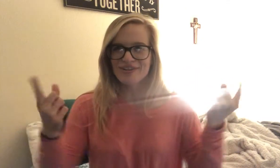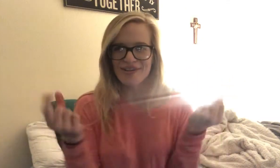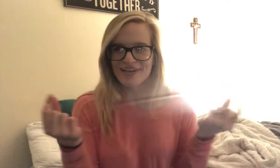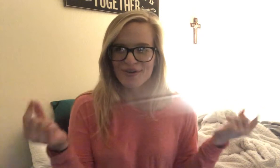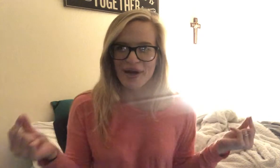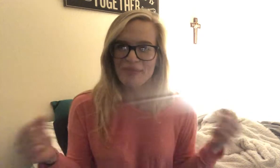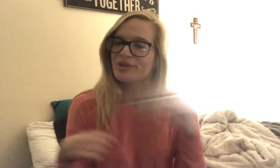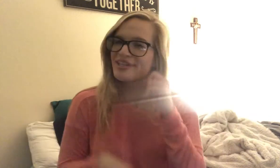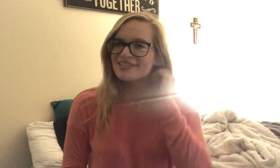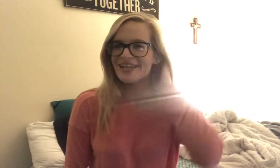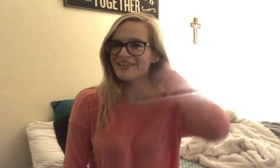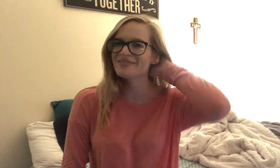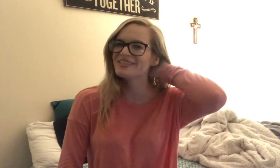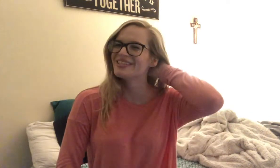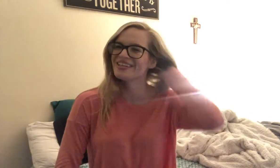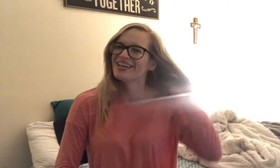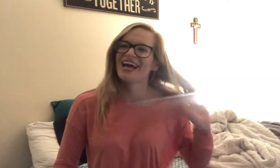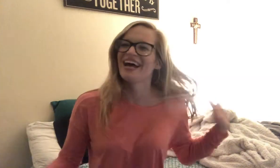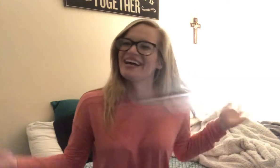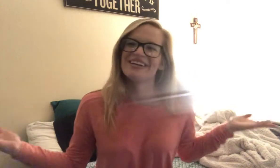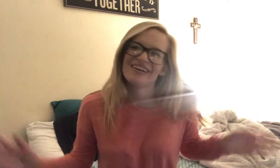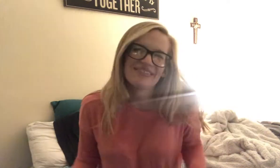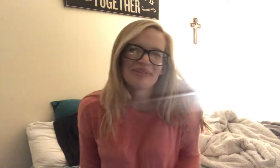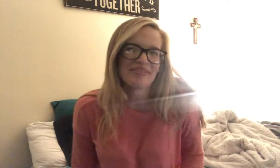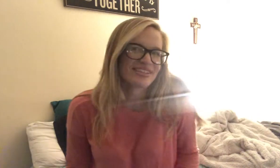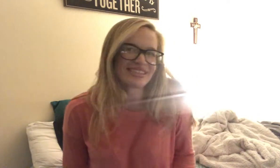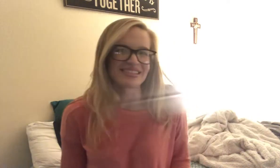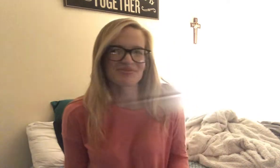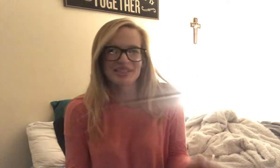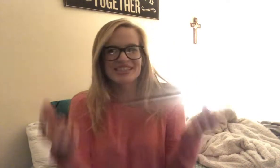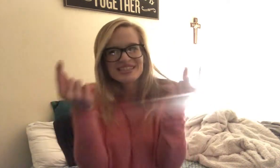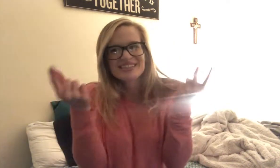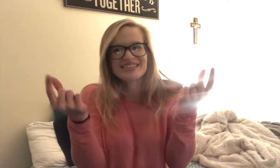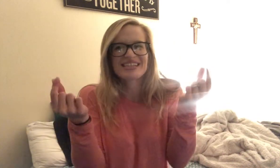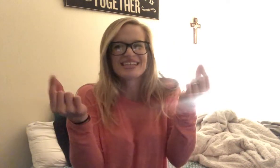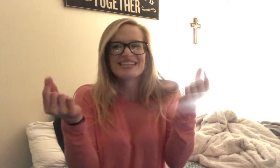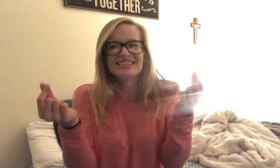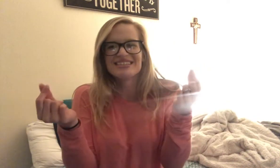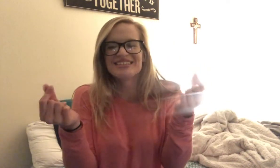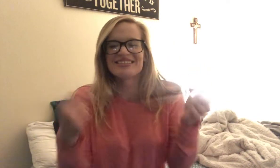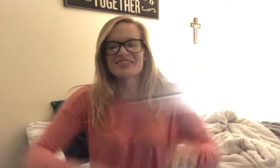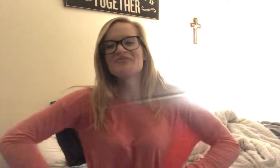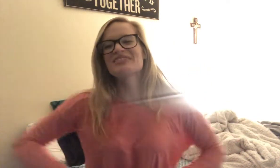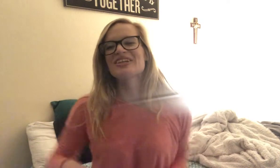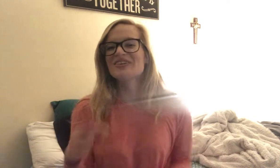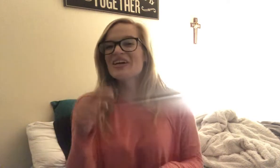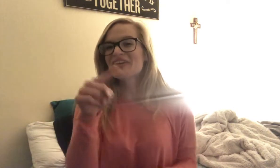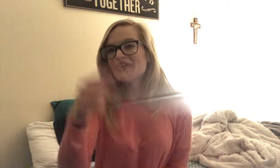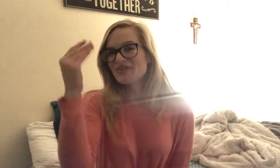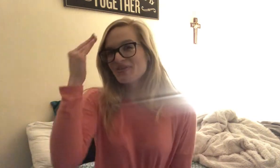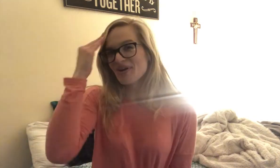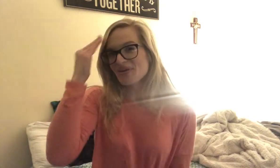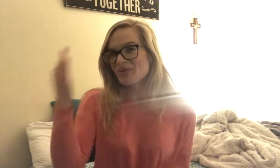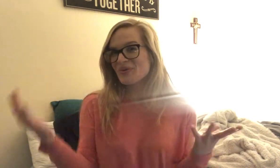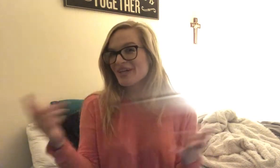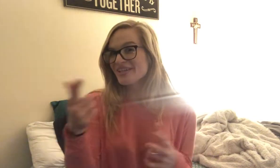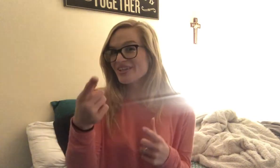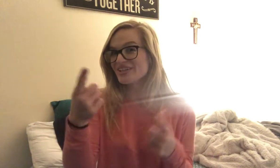look like a crab with this sign. Maybe it's just me. Do. So. You know what you're